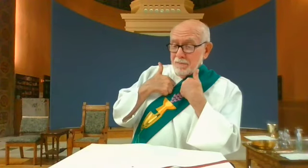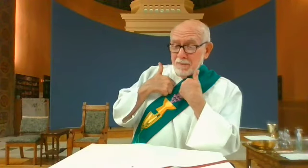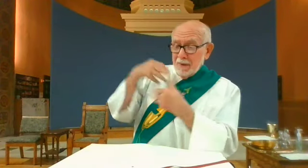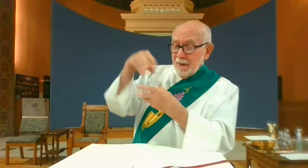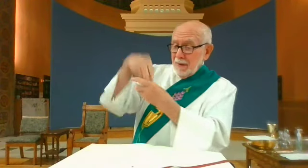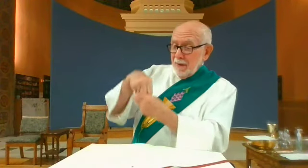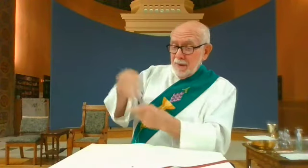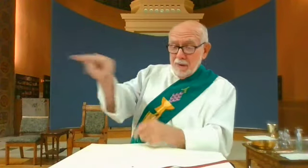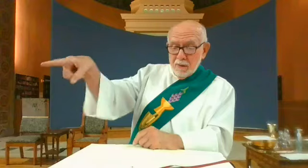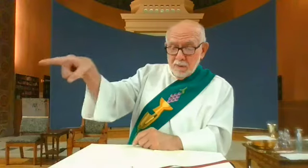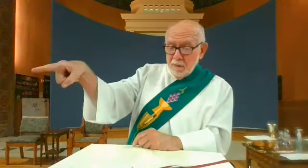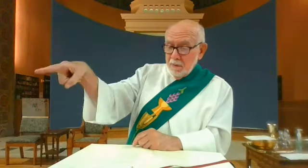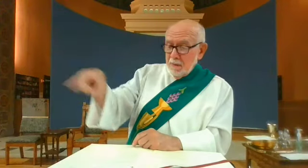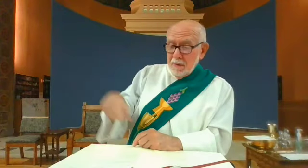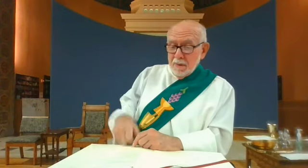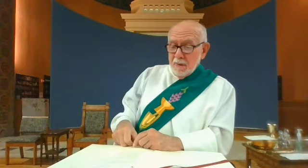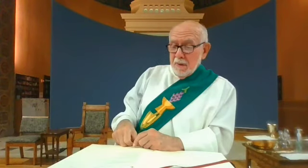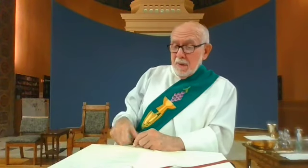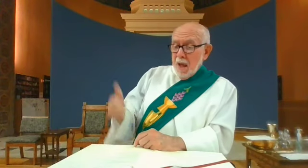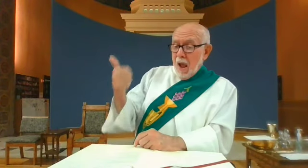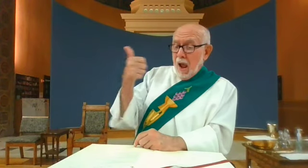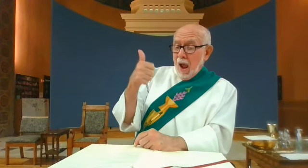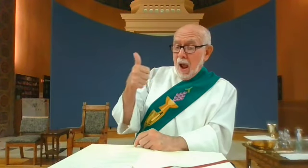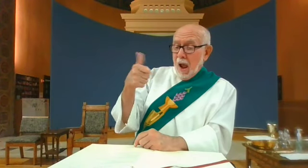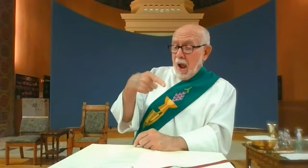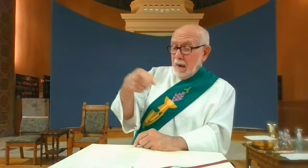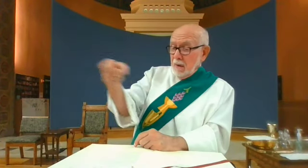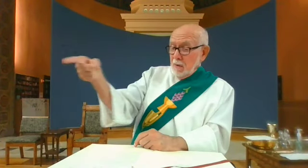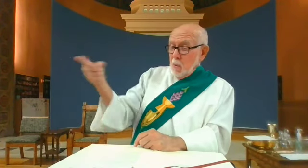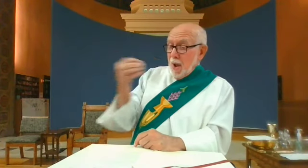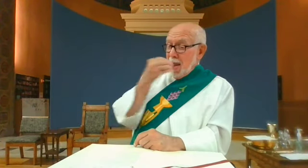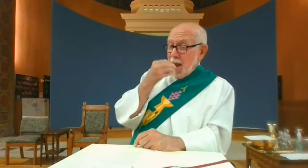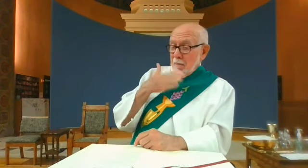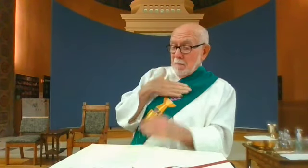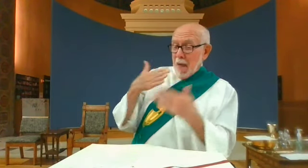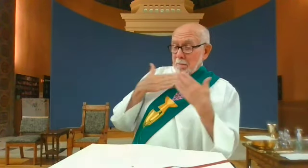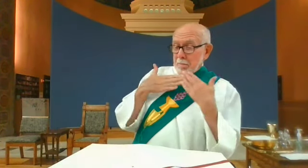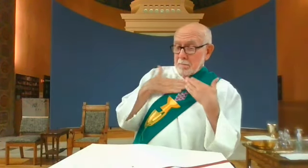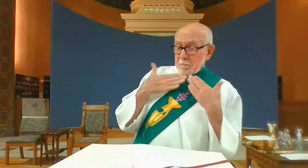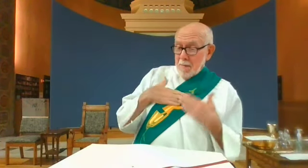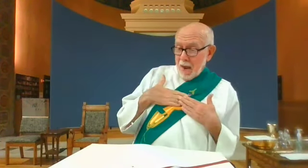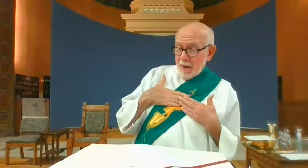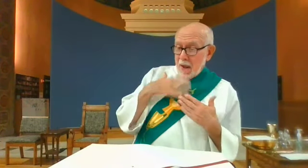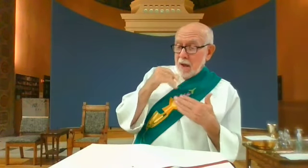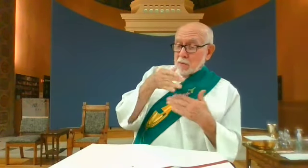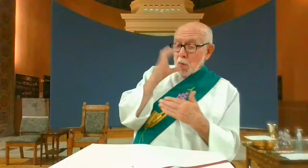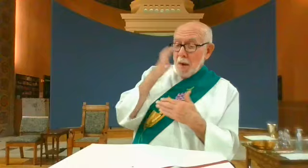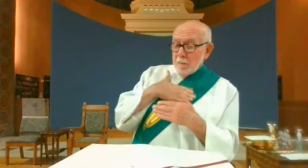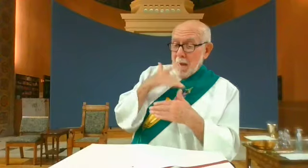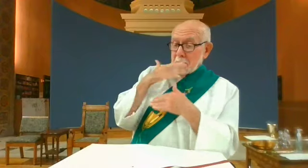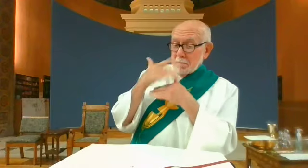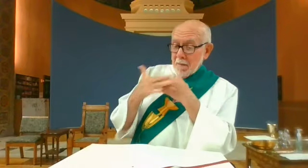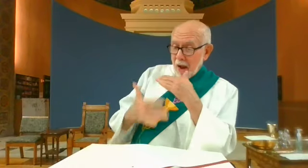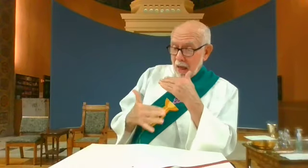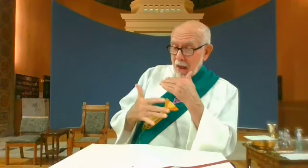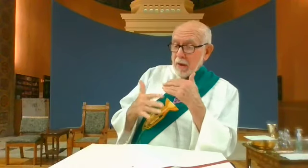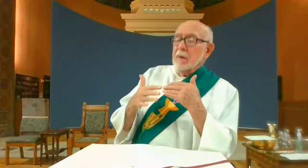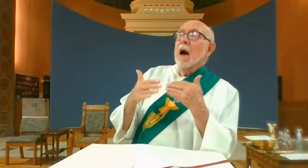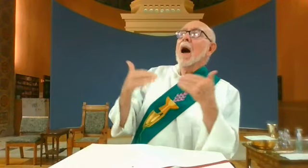blood, you do not have life within you. Whoever eats my flesh and drinks my blood